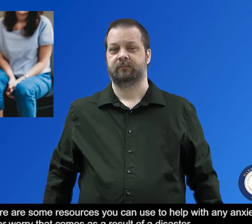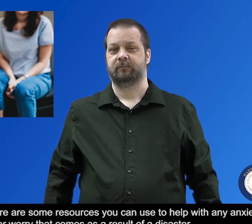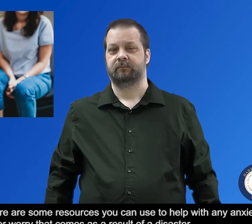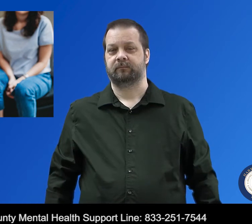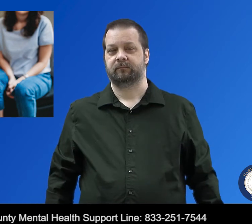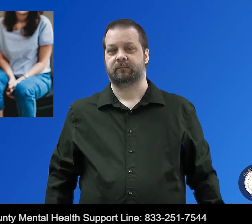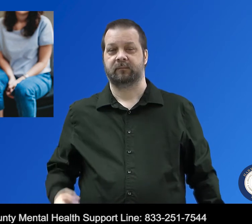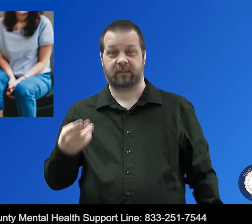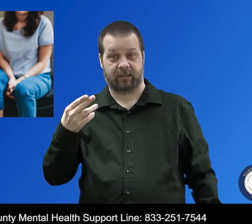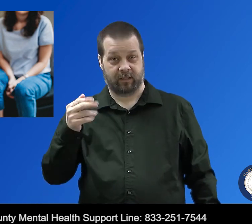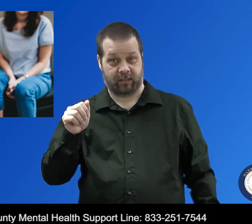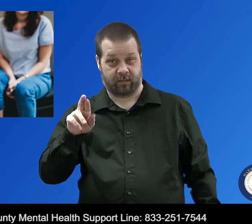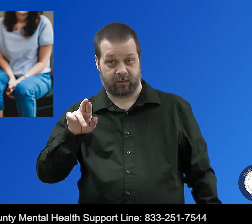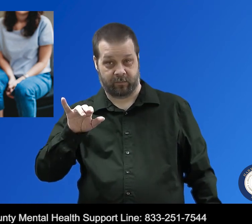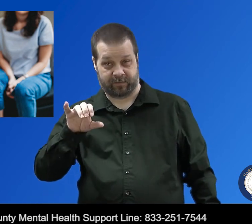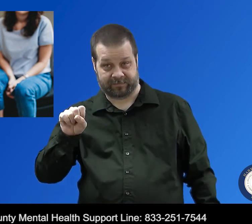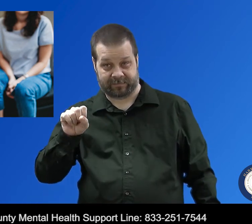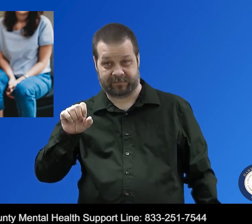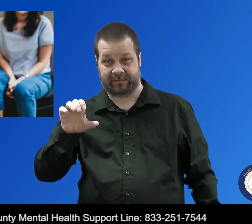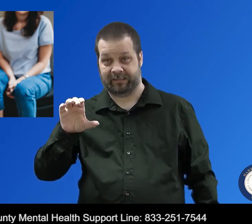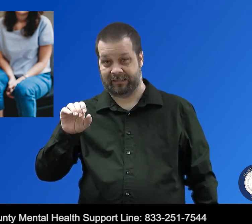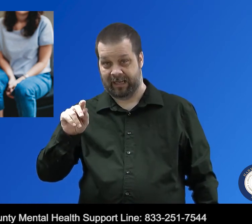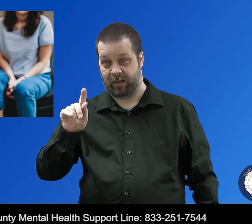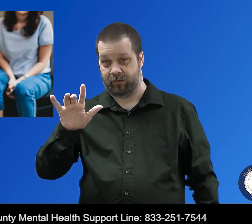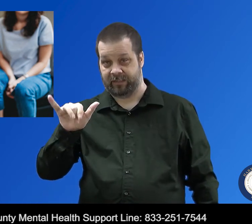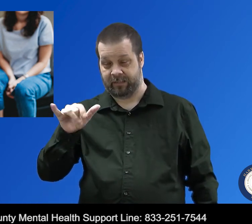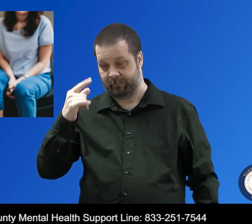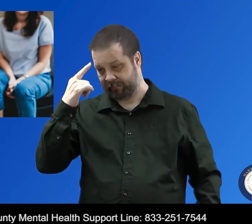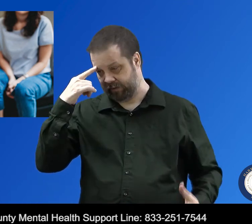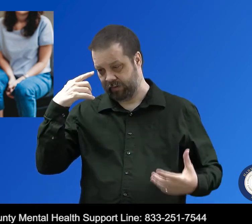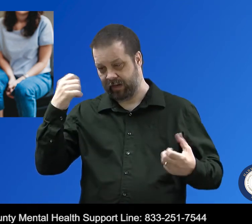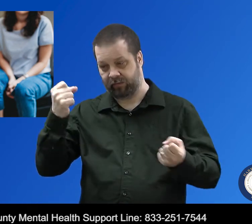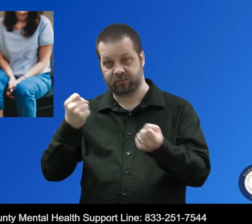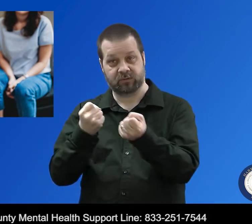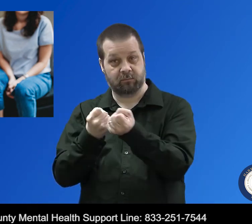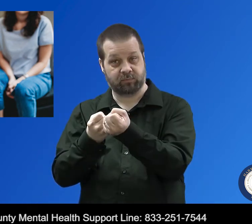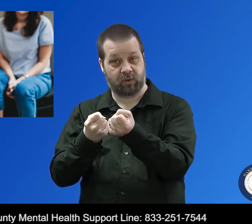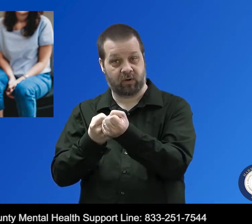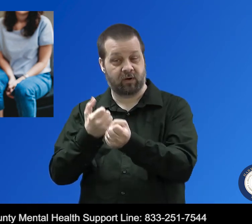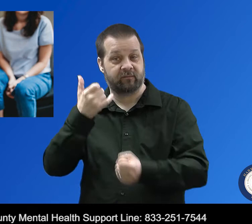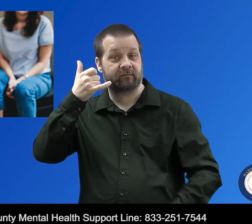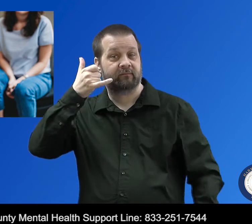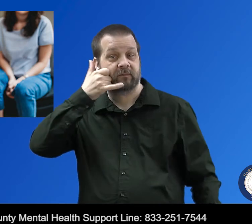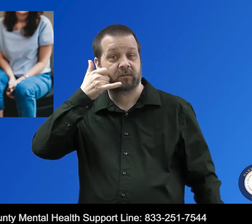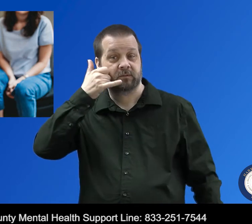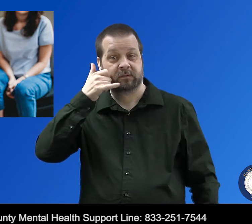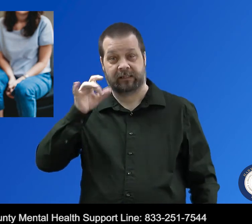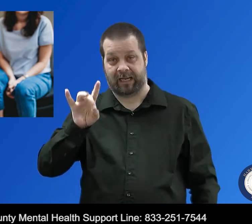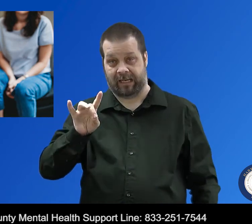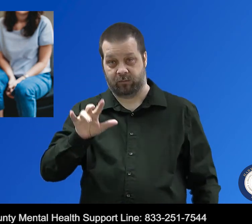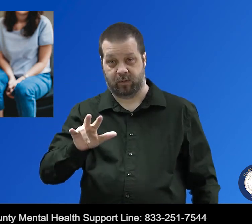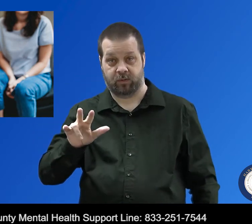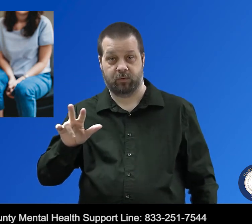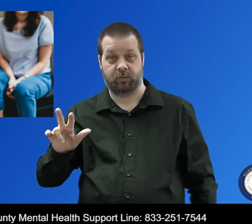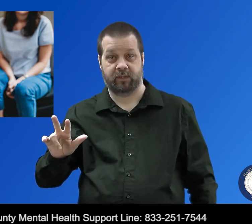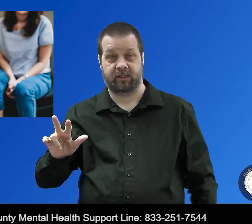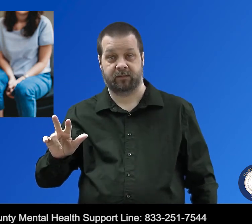The Harris County Mental Health Support Line. Their phone number is 833